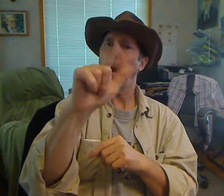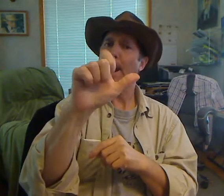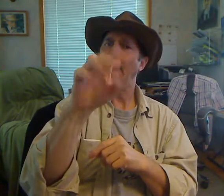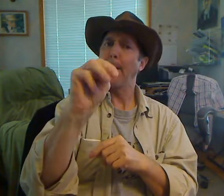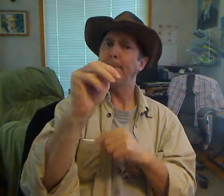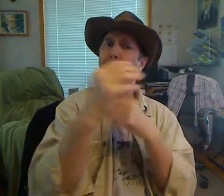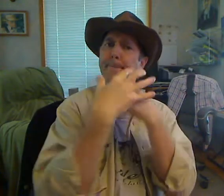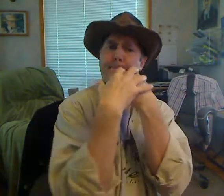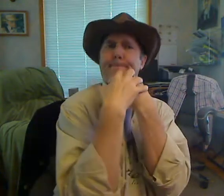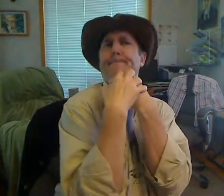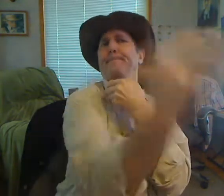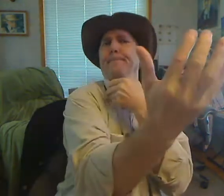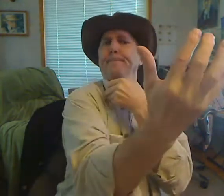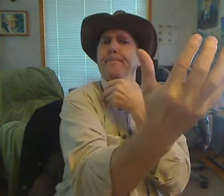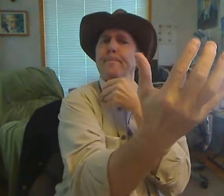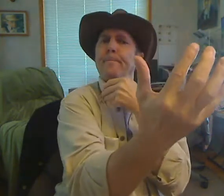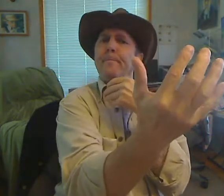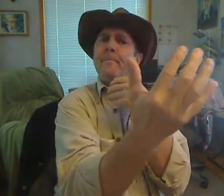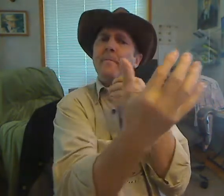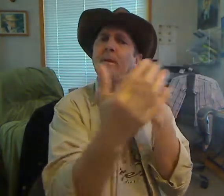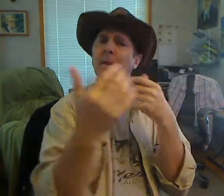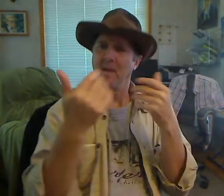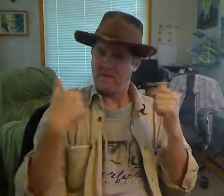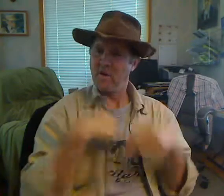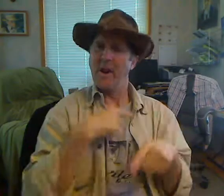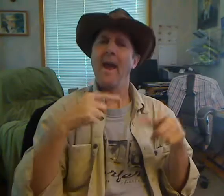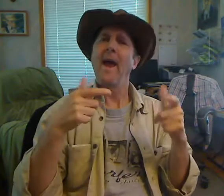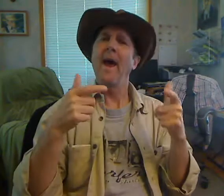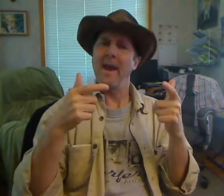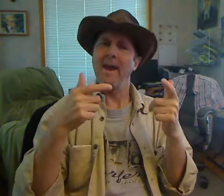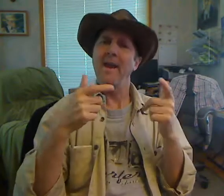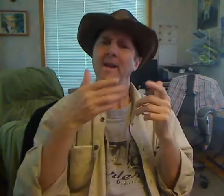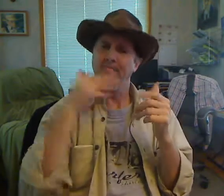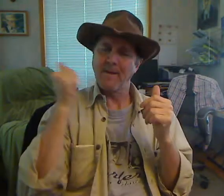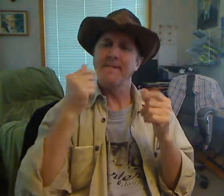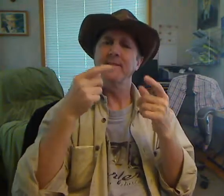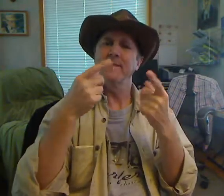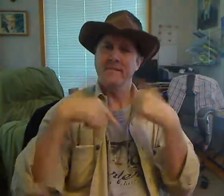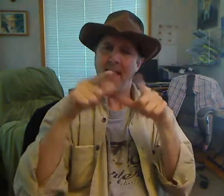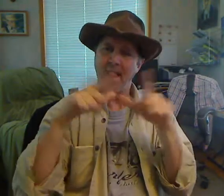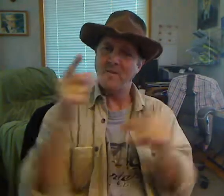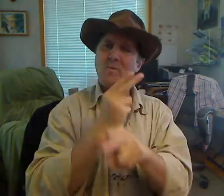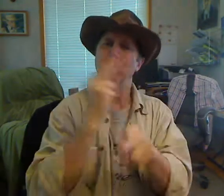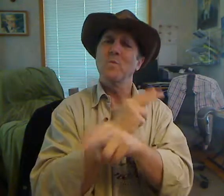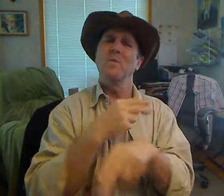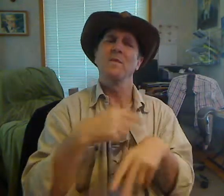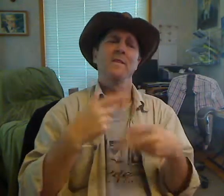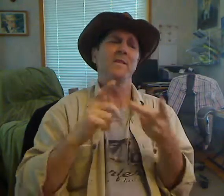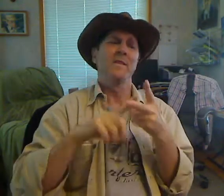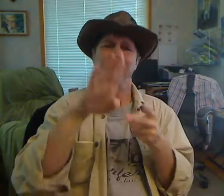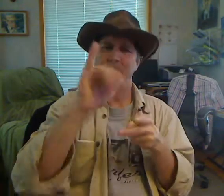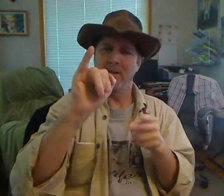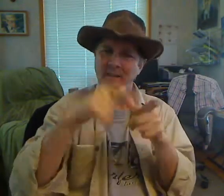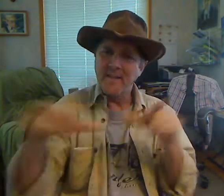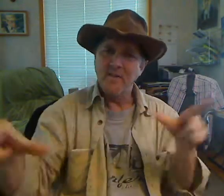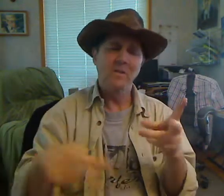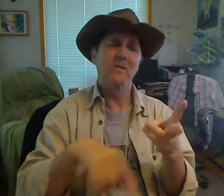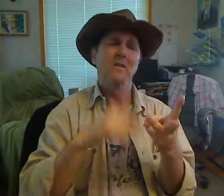refers to massive atrocities in general, and genocide refers to crimes which resemble mass